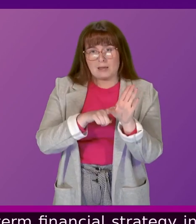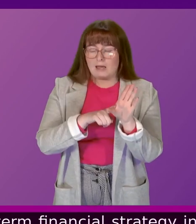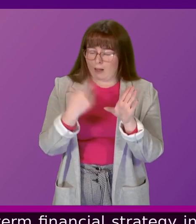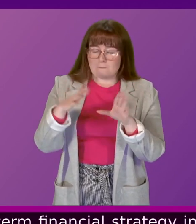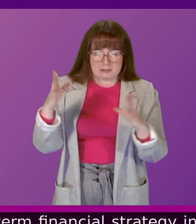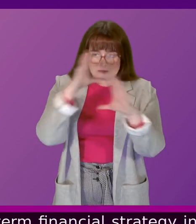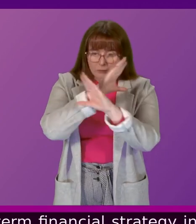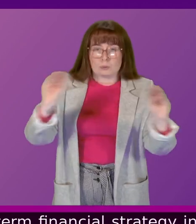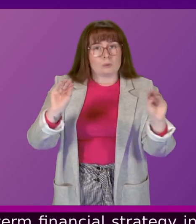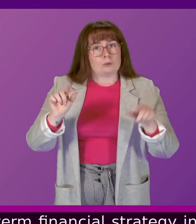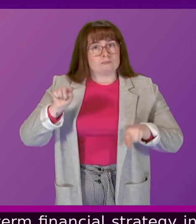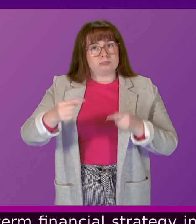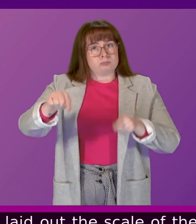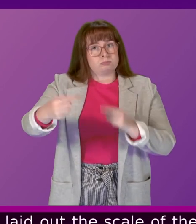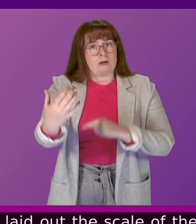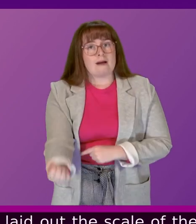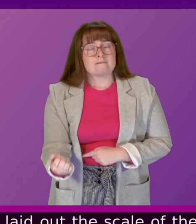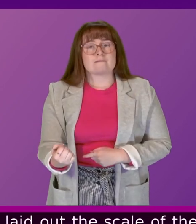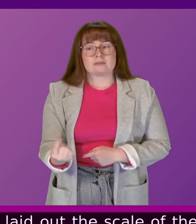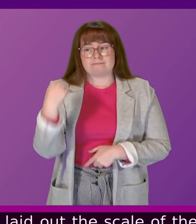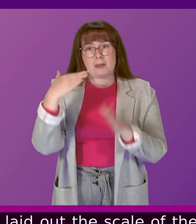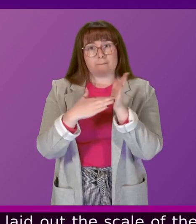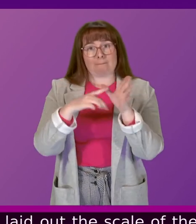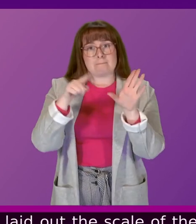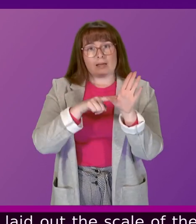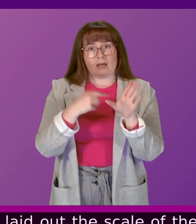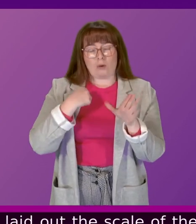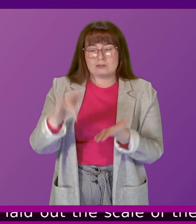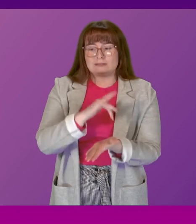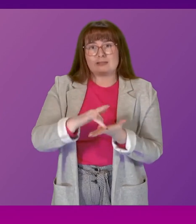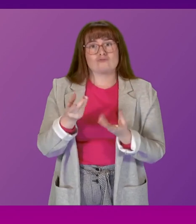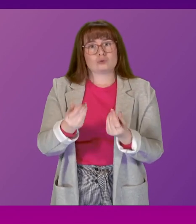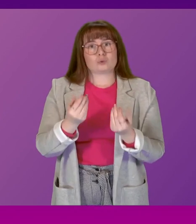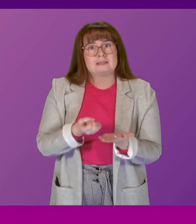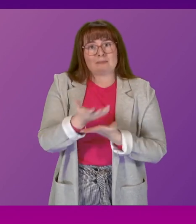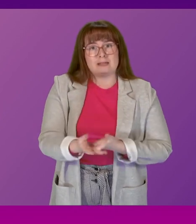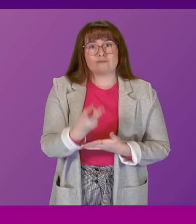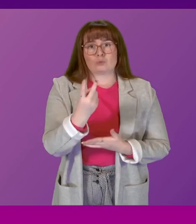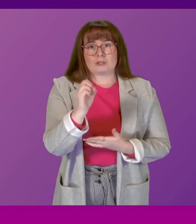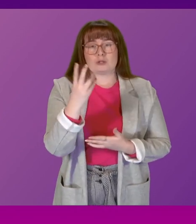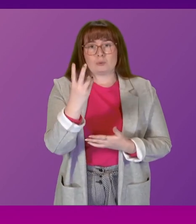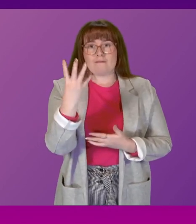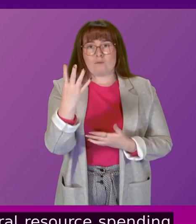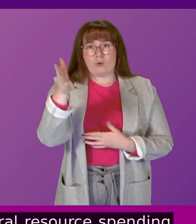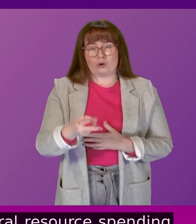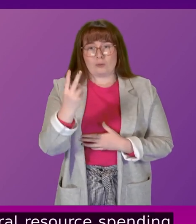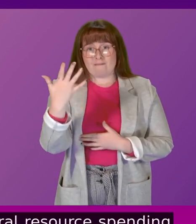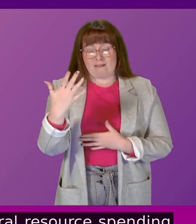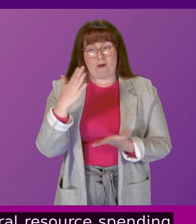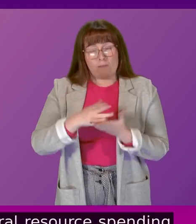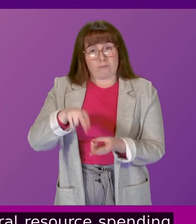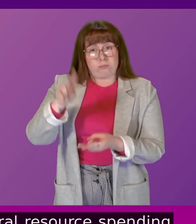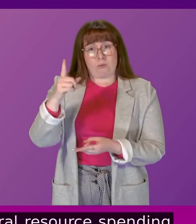challenge that we face. I showed in May that our central resource spending outlook for 2024-25 was £1 billion higher